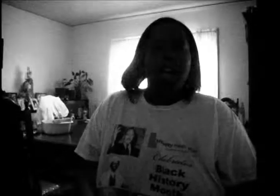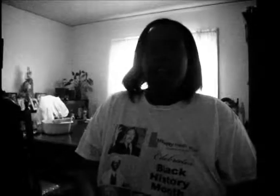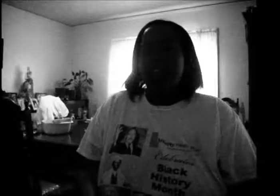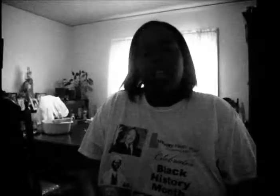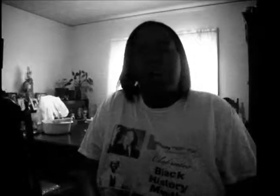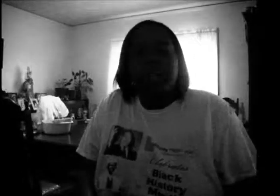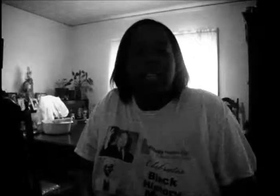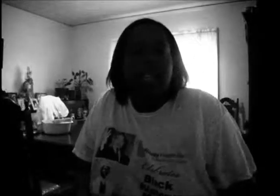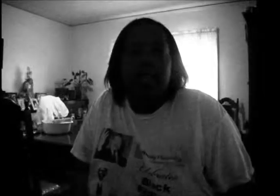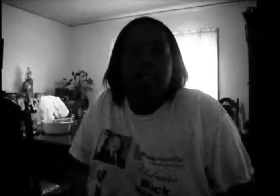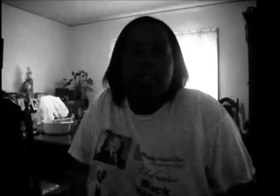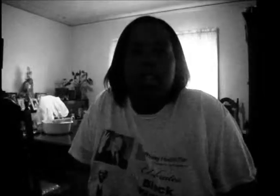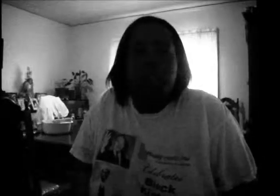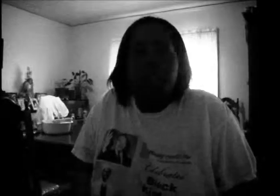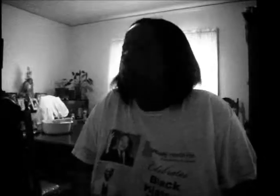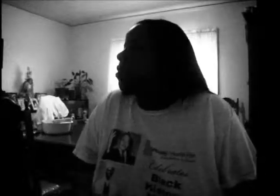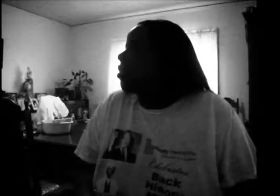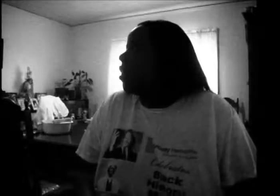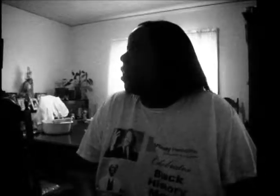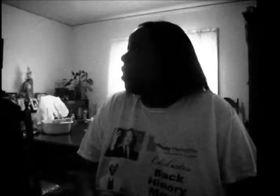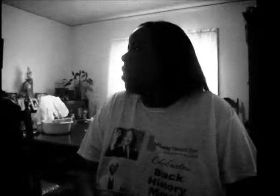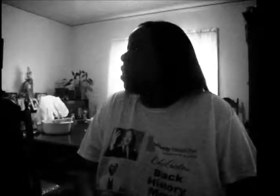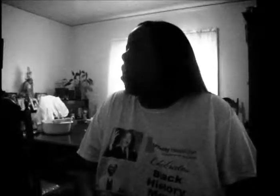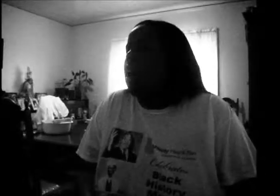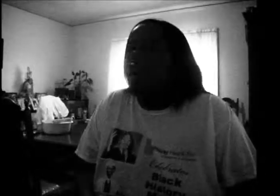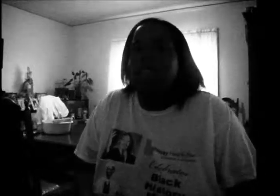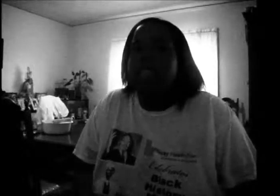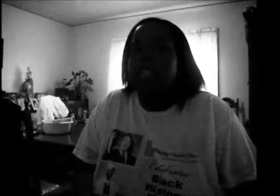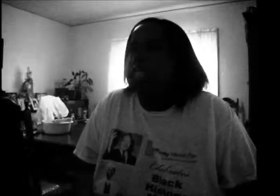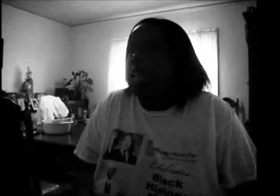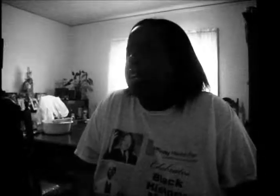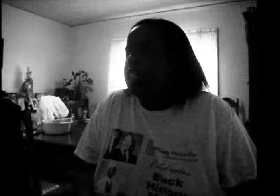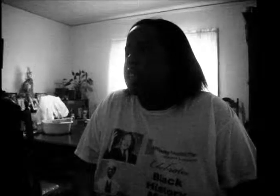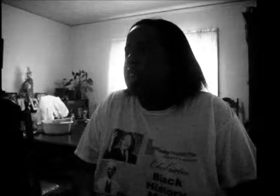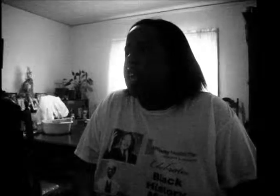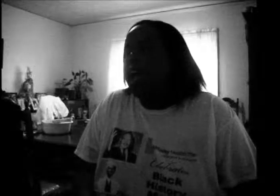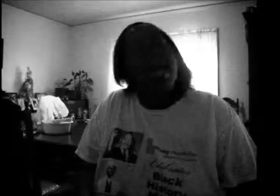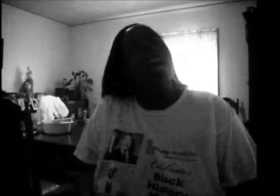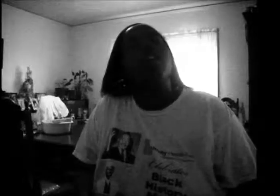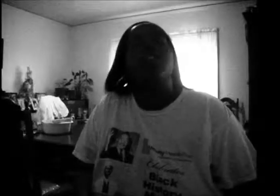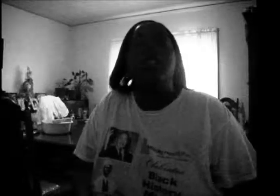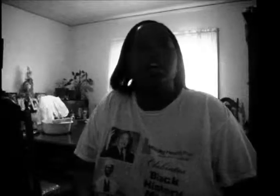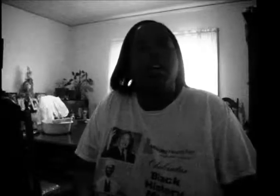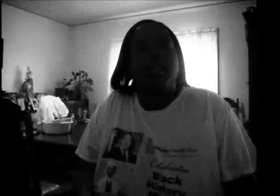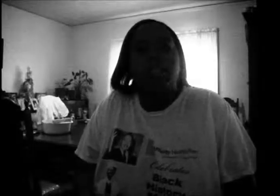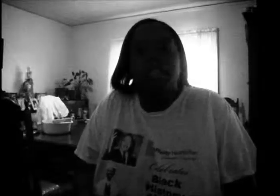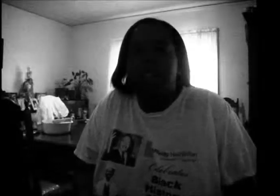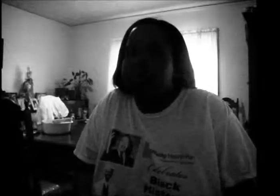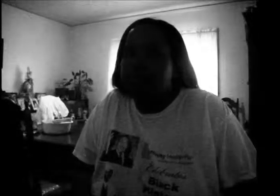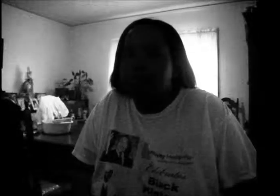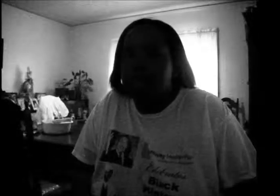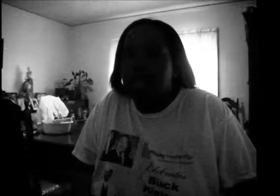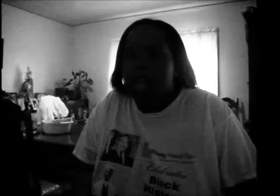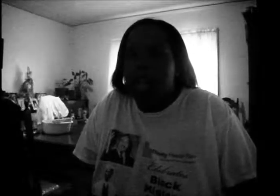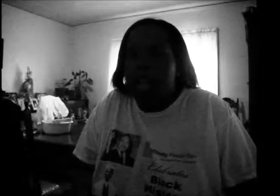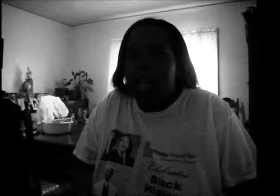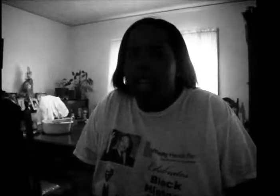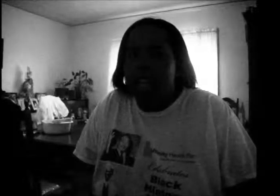I felt like I was on a damn strip club. I was like, all I see is a**. I was like, and